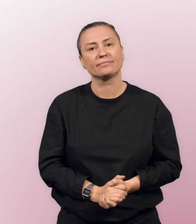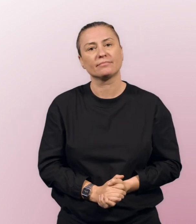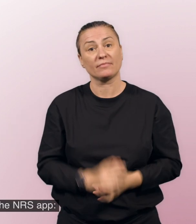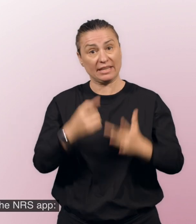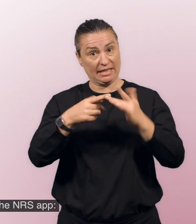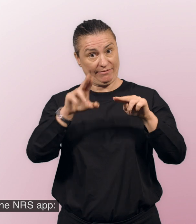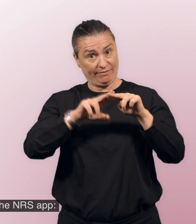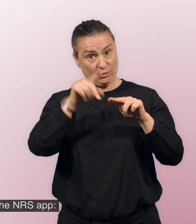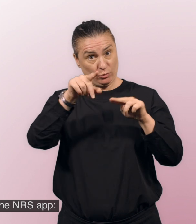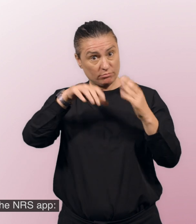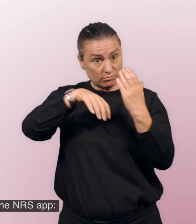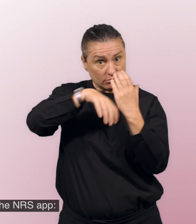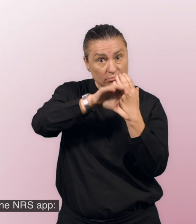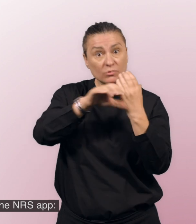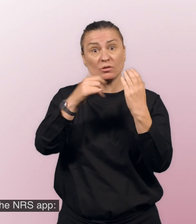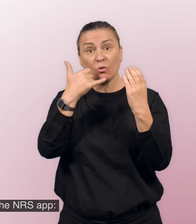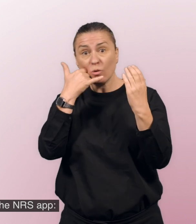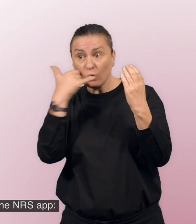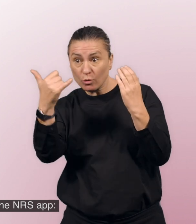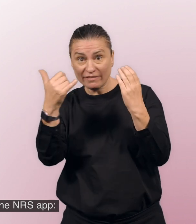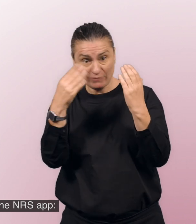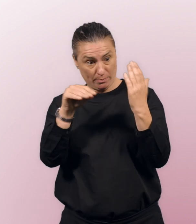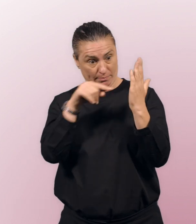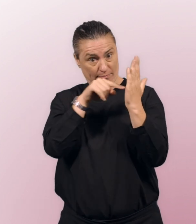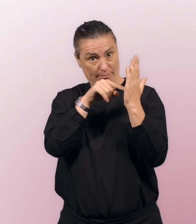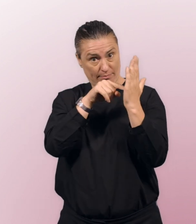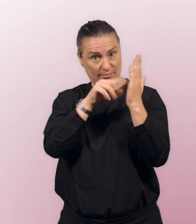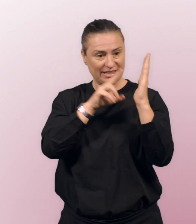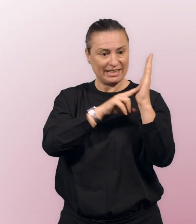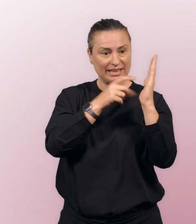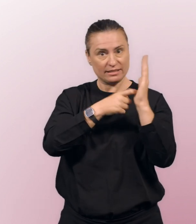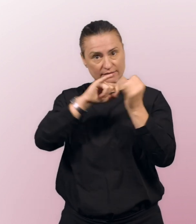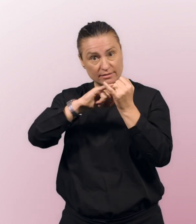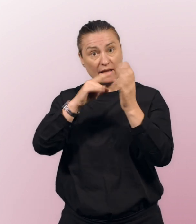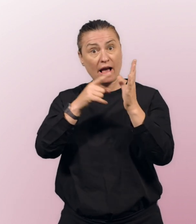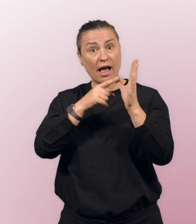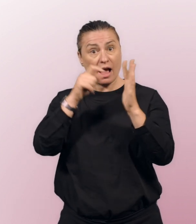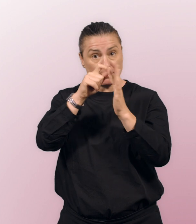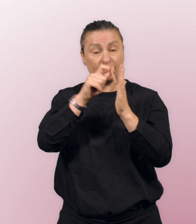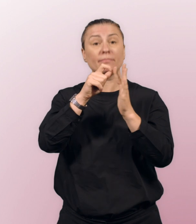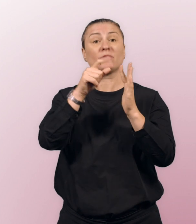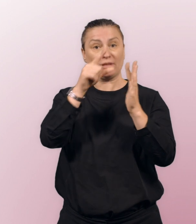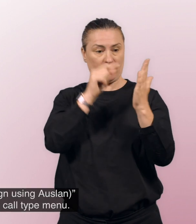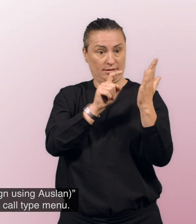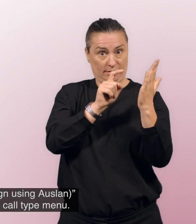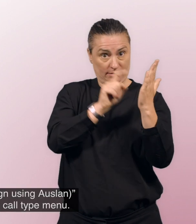If you are using the NRS app, tap